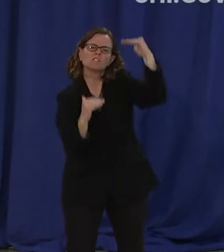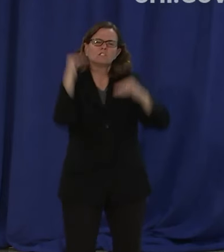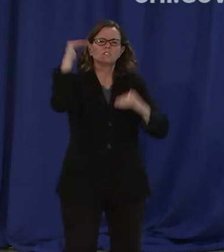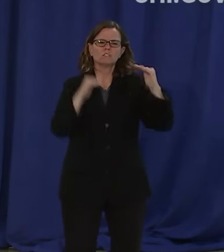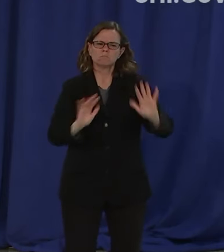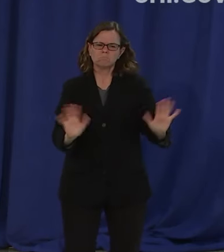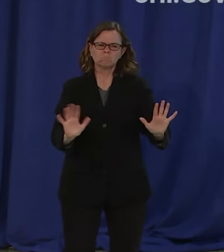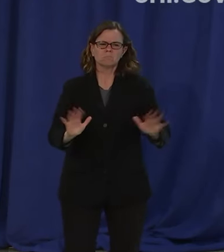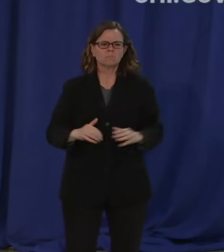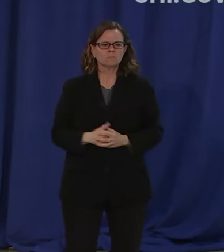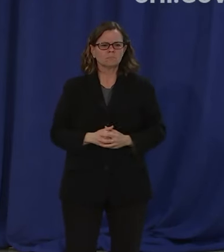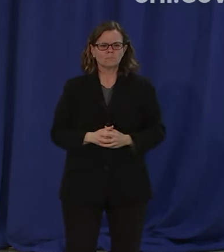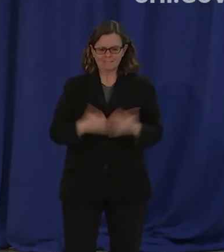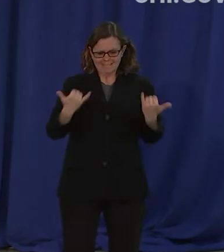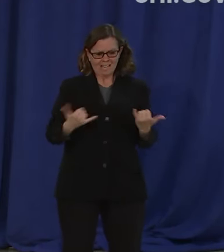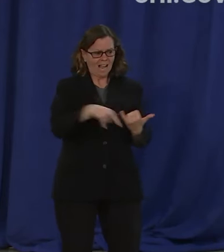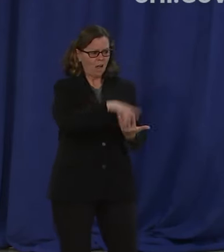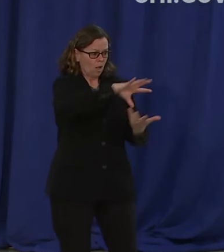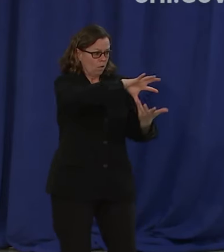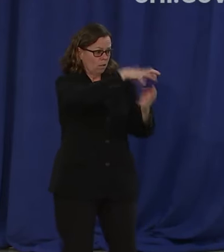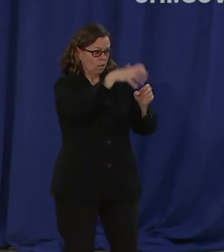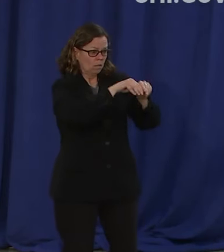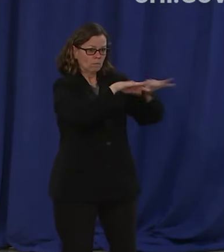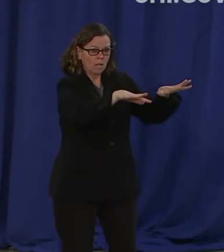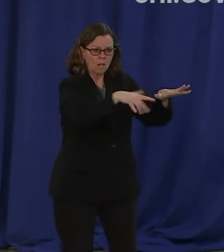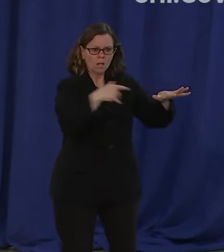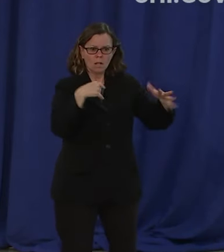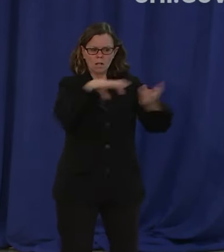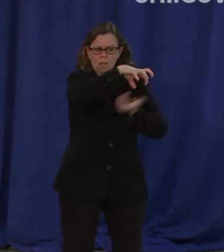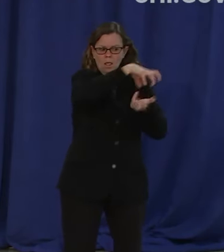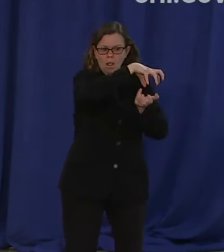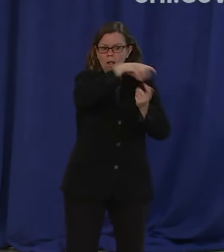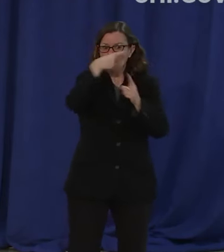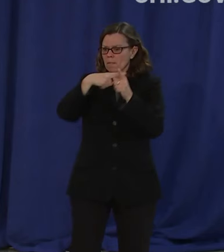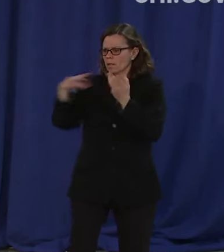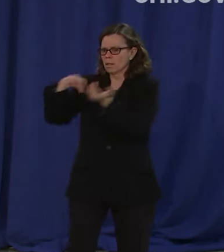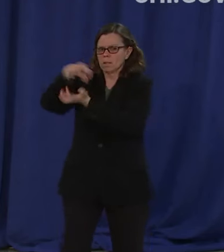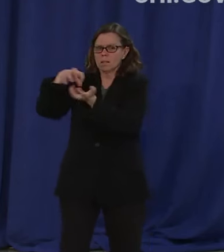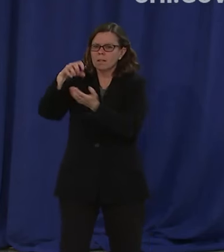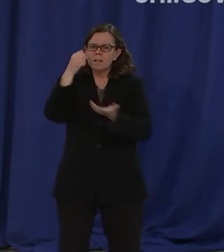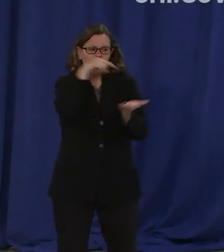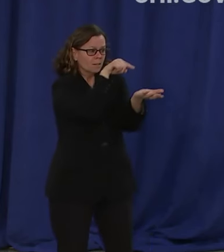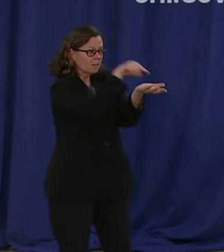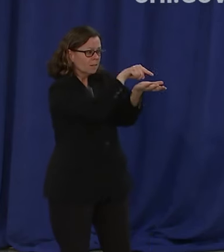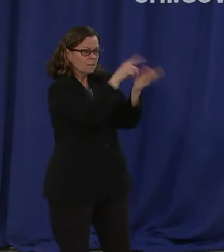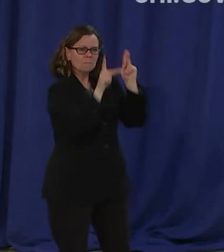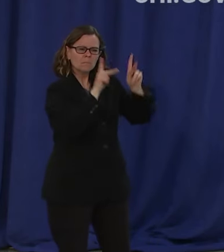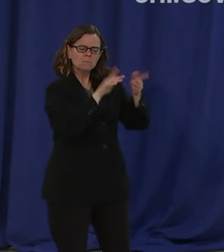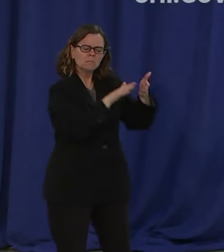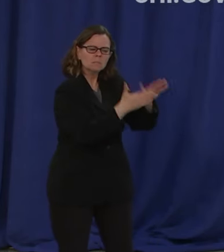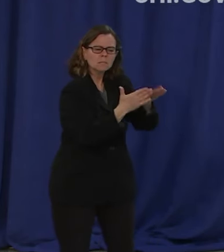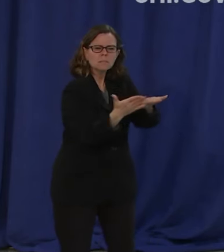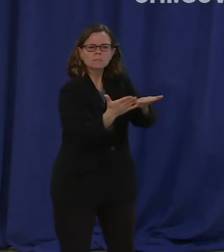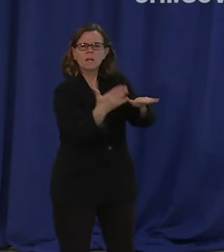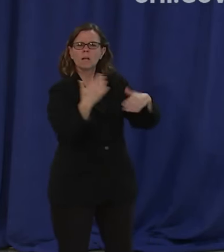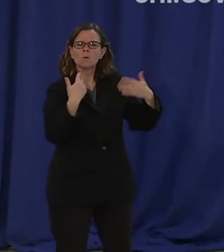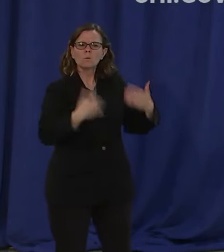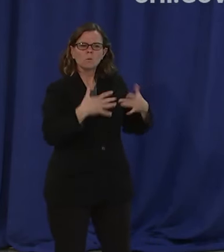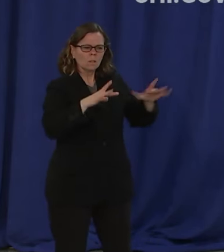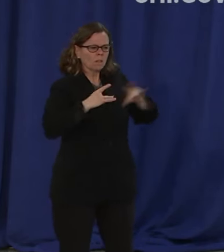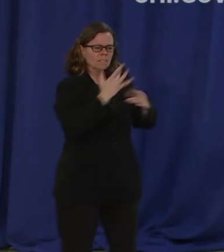every day life and death are hanging in the balance, enough with the selfish